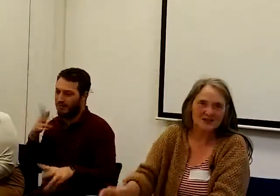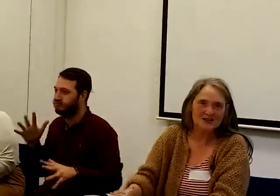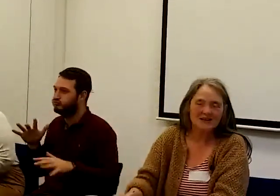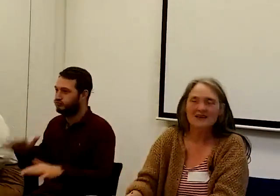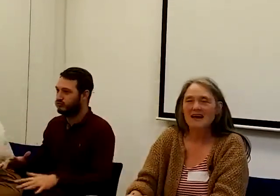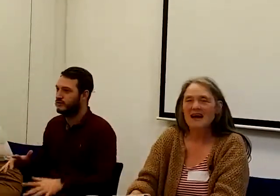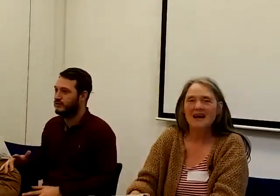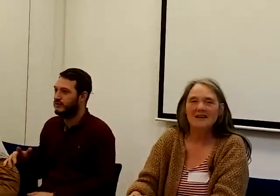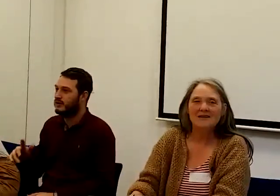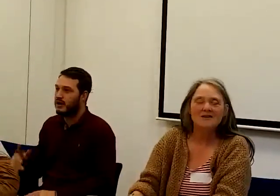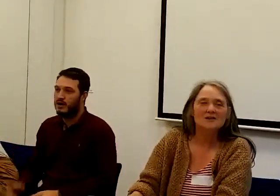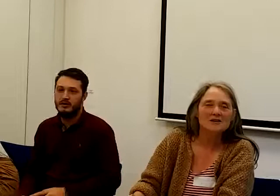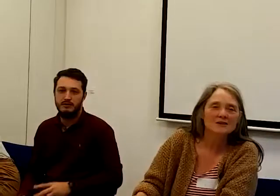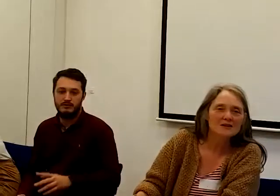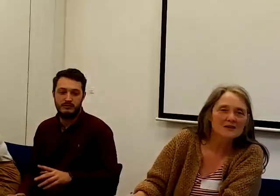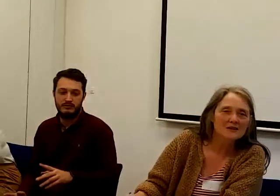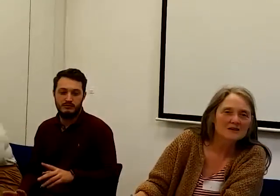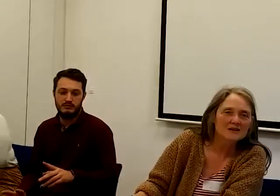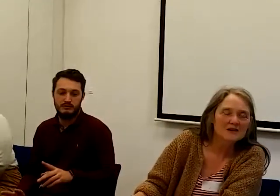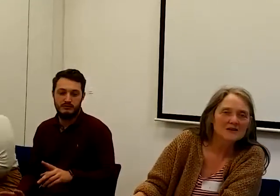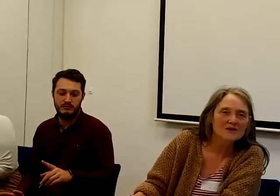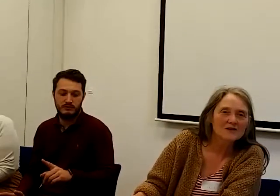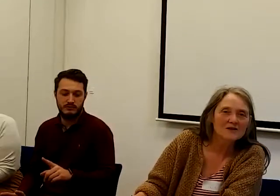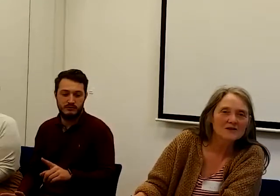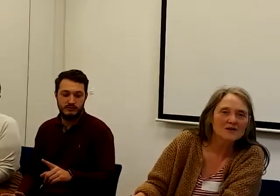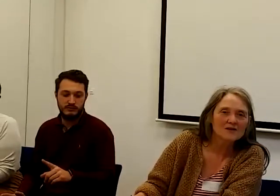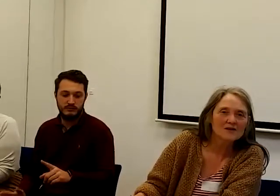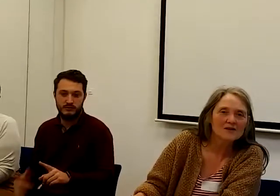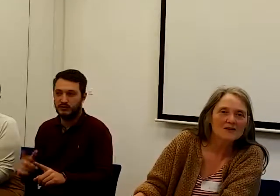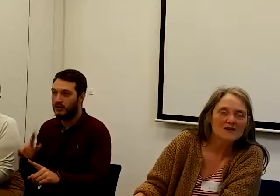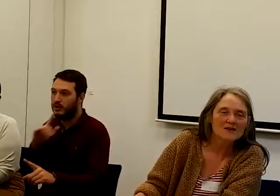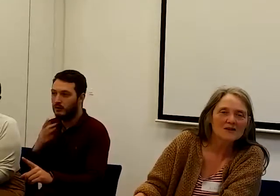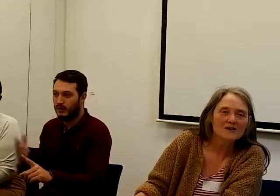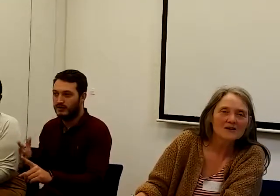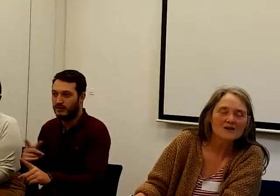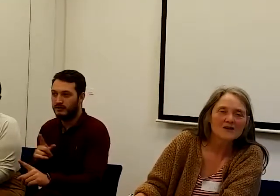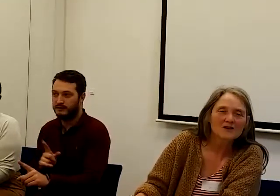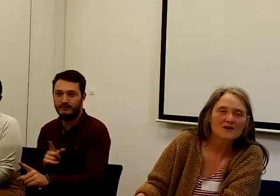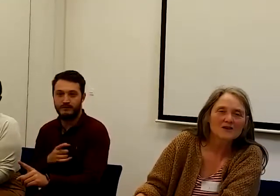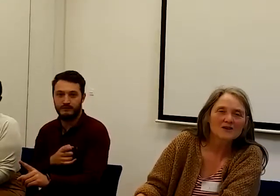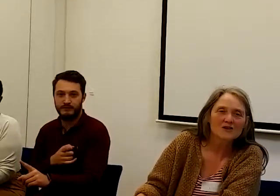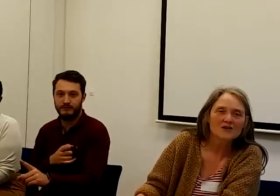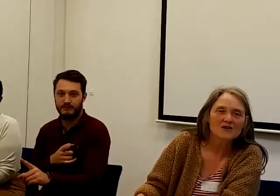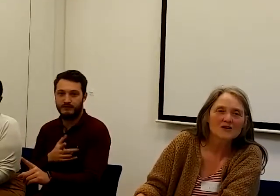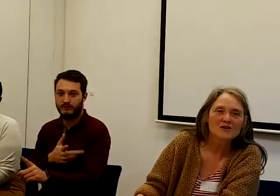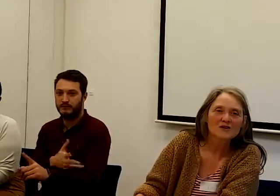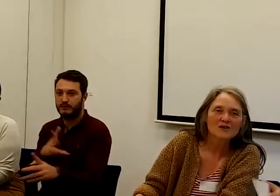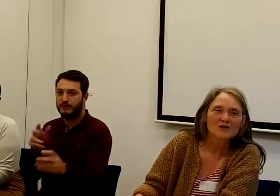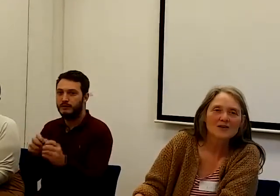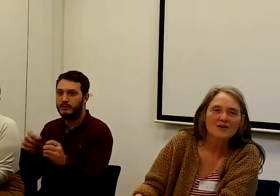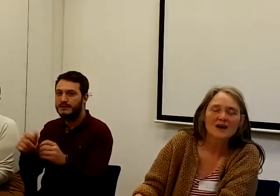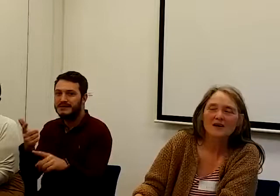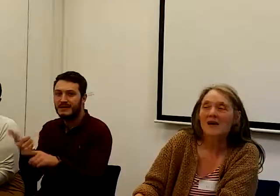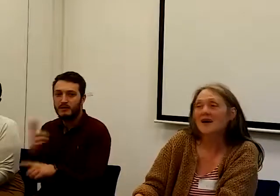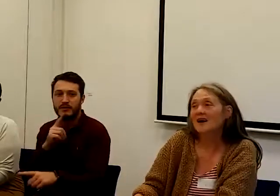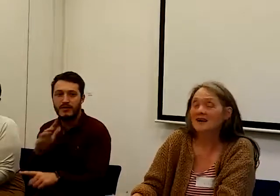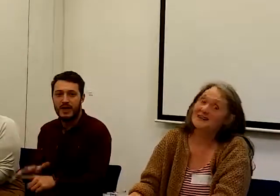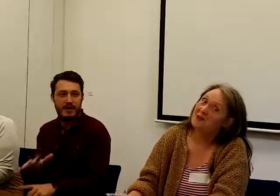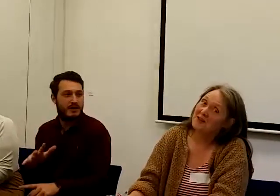to... Okay. Are you going to have... Are the plaques going to be long enough that the BBC cameras can't escape it? I